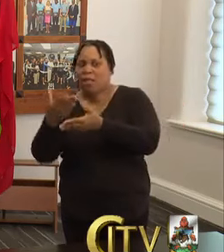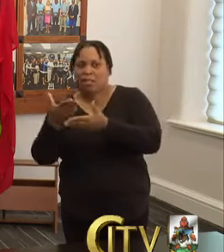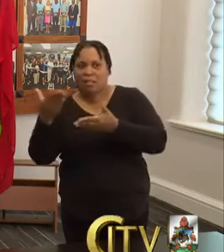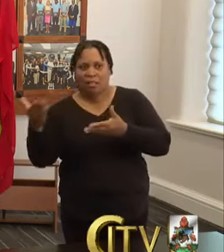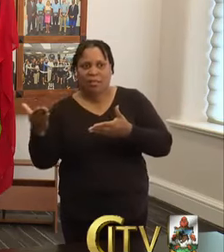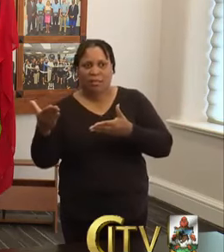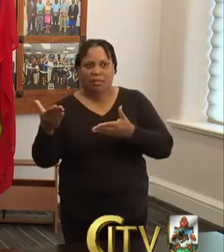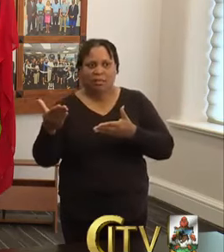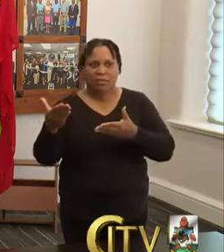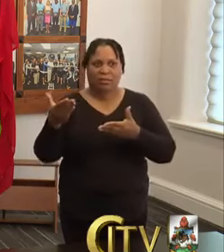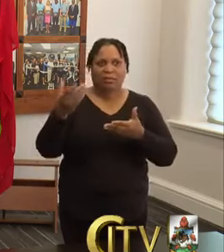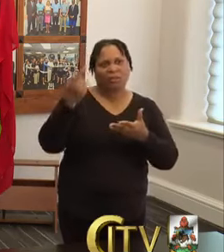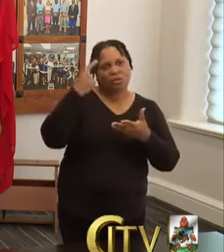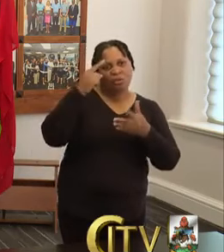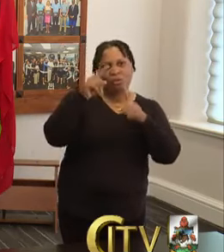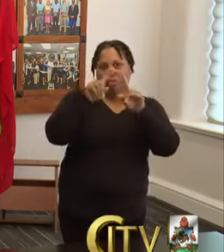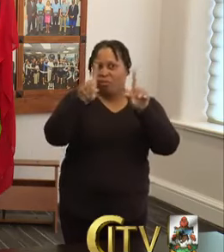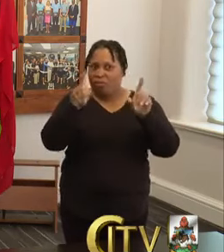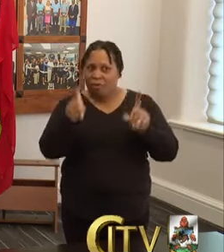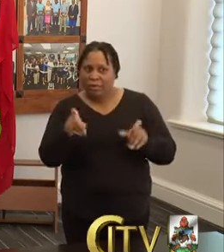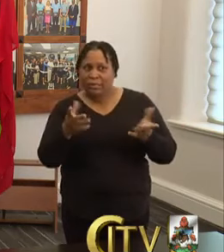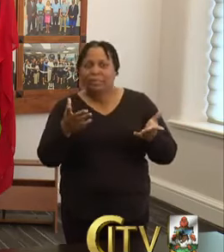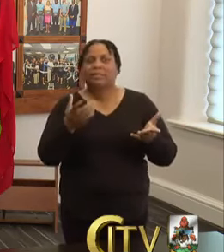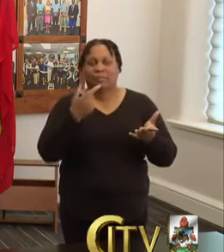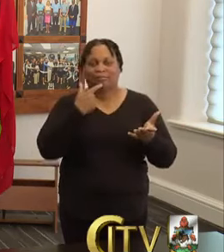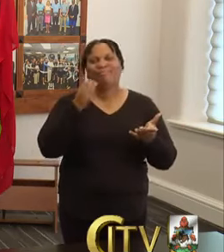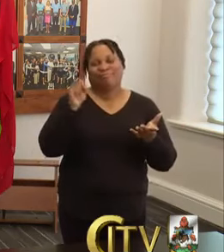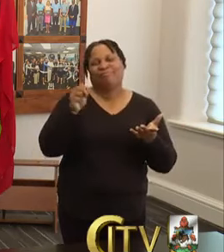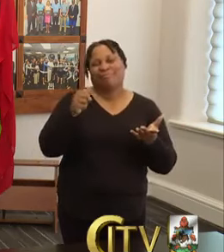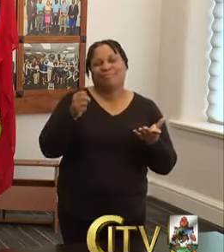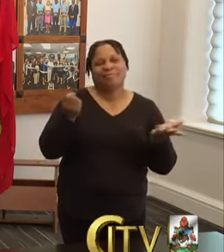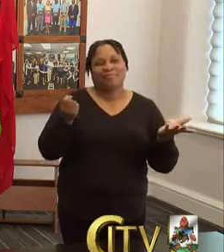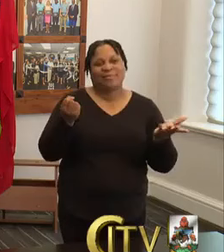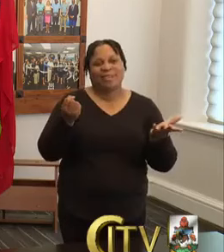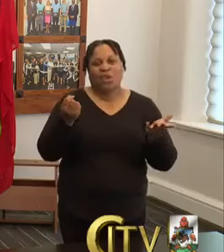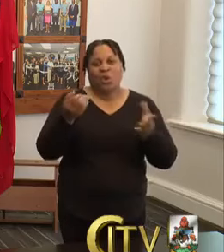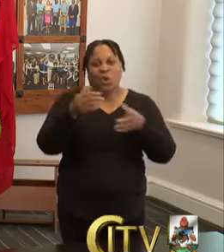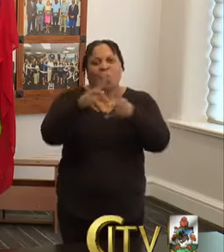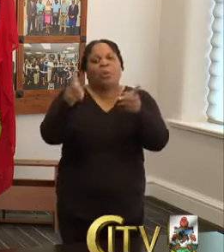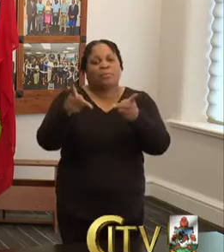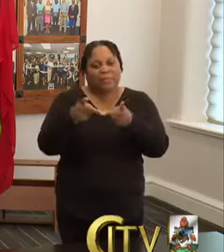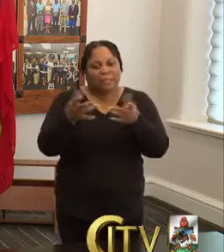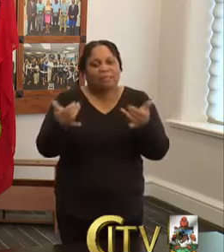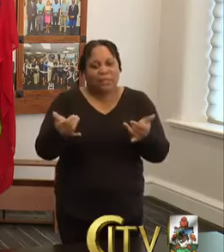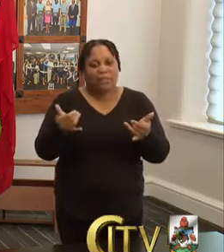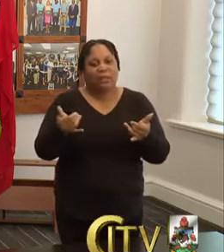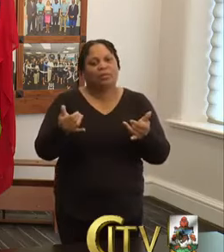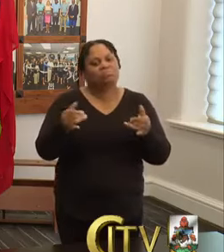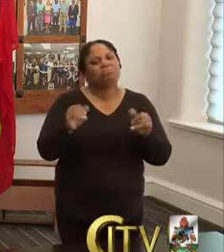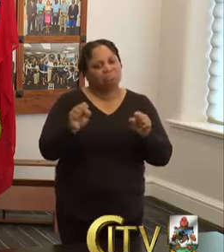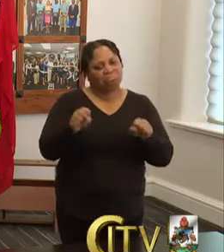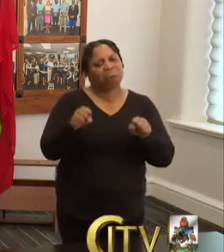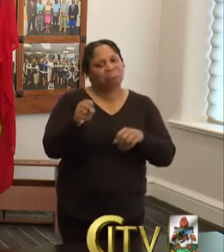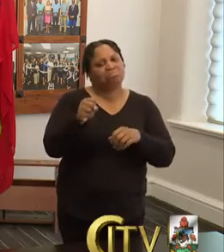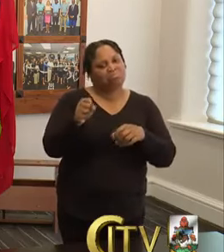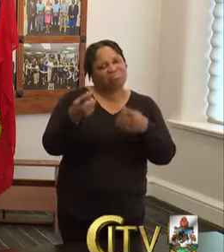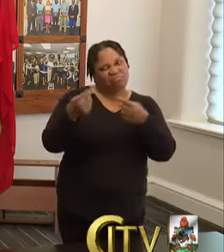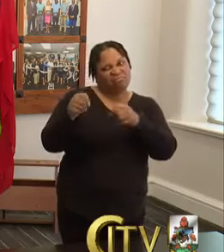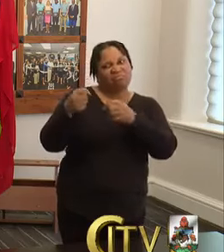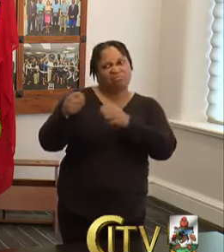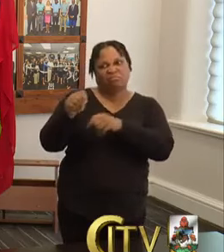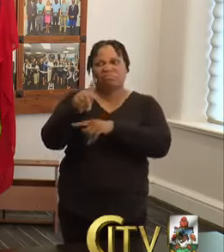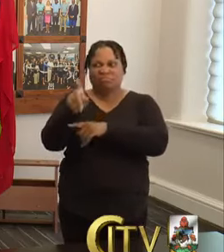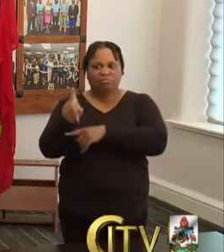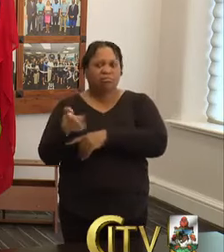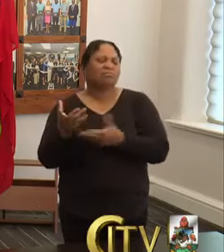full implementation? Well, I could say yes. We're getting, we're in a position where we're doing some things that we probably wouldn't have